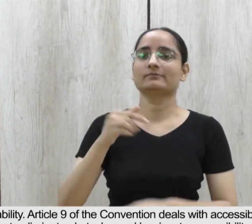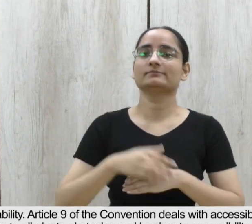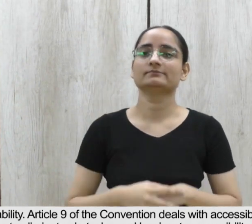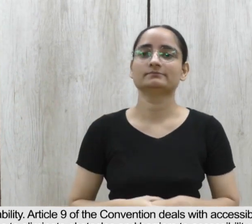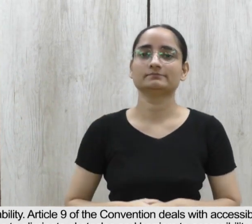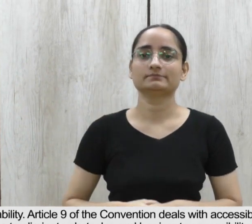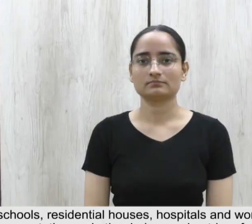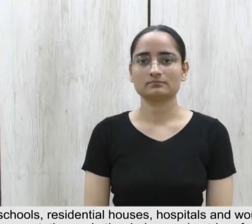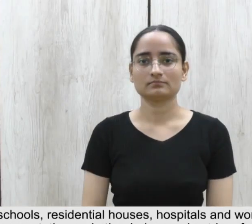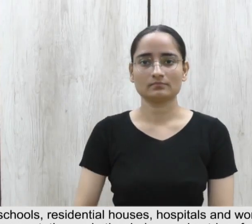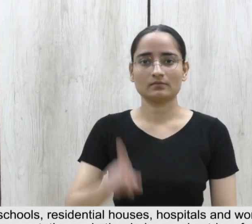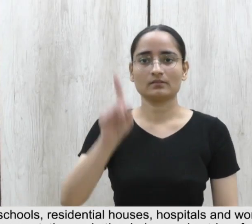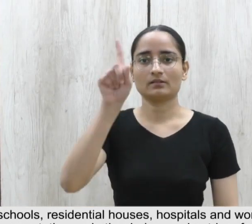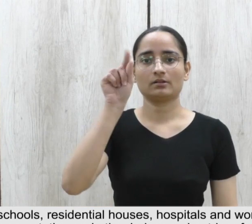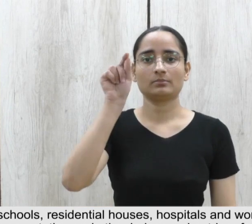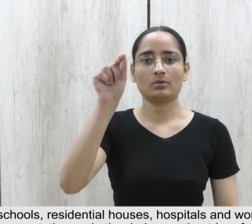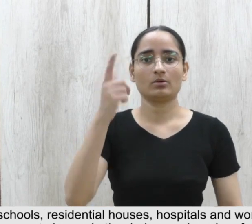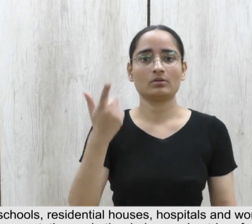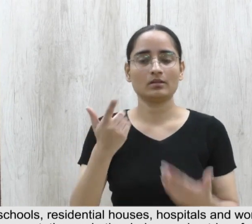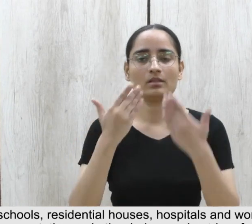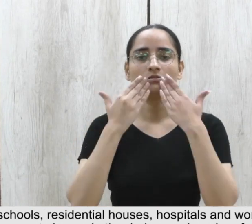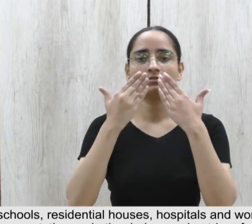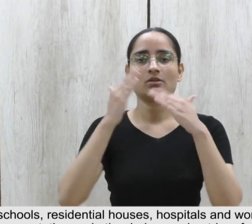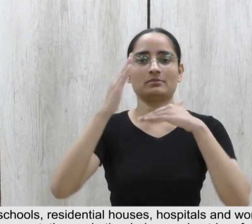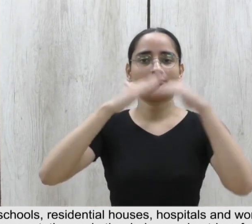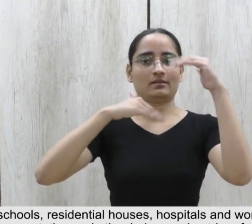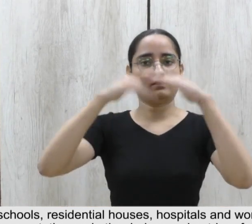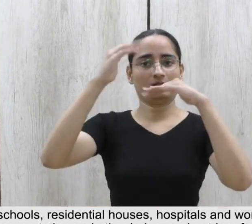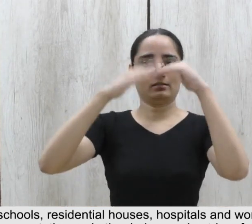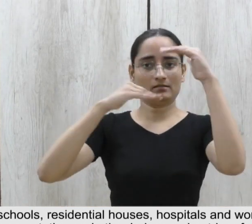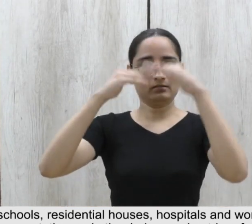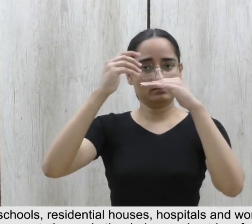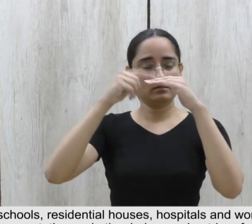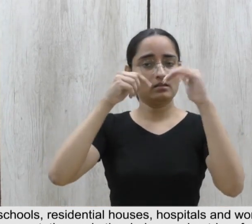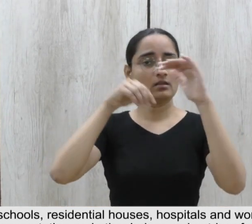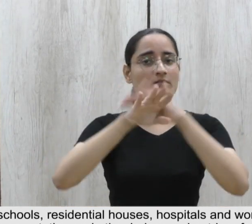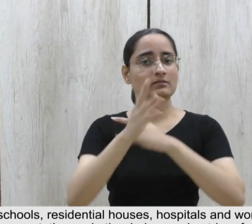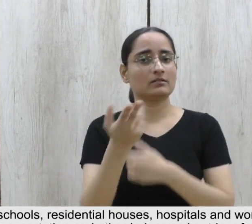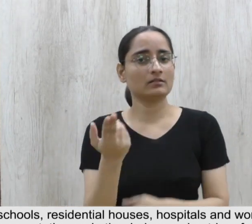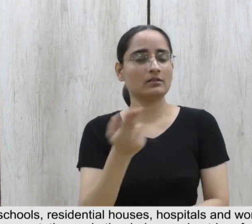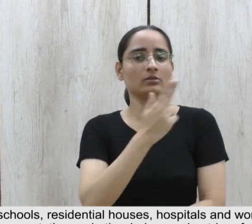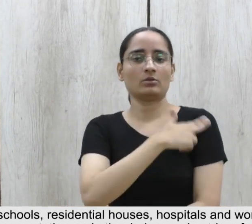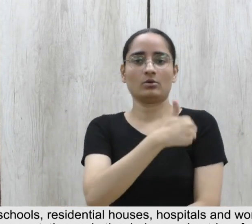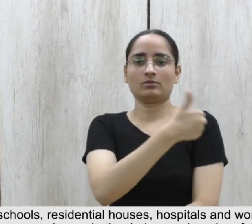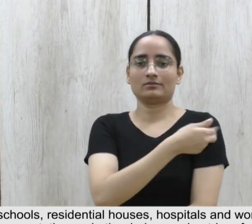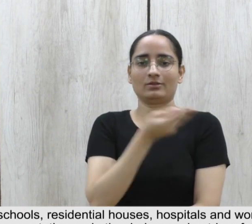especially in the following point. 1. Buildings including schools, residential houses,